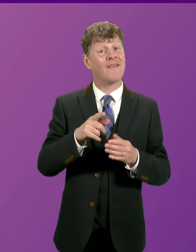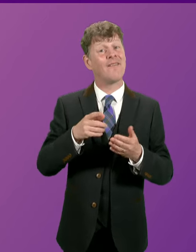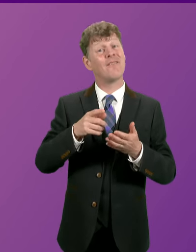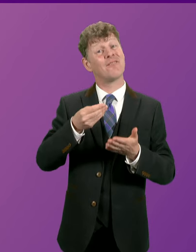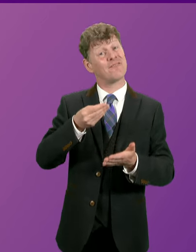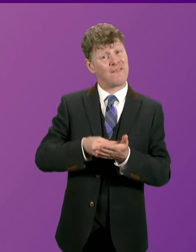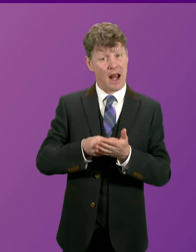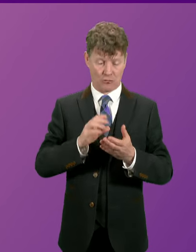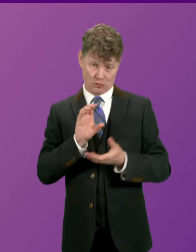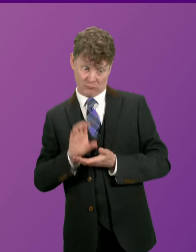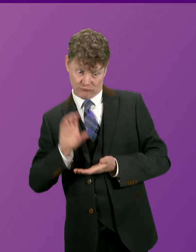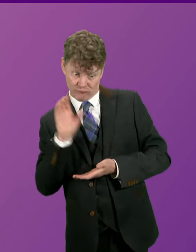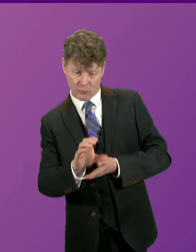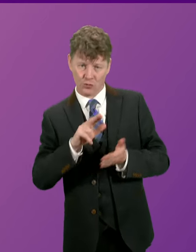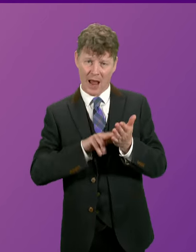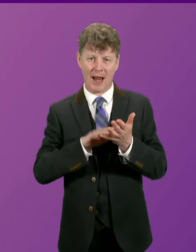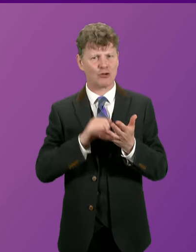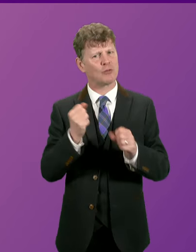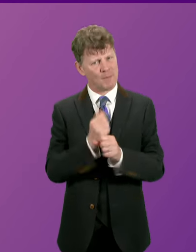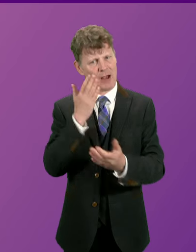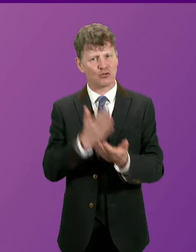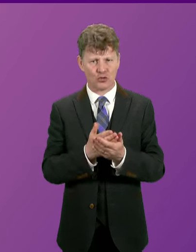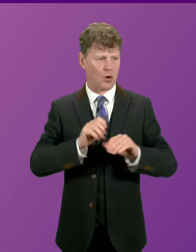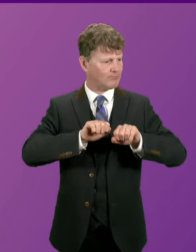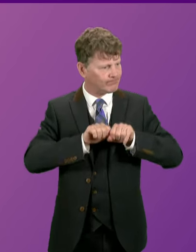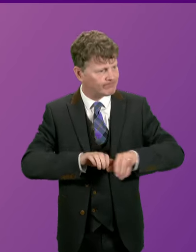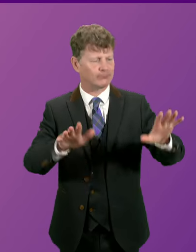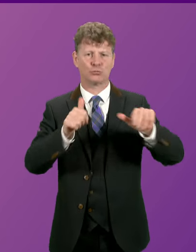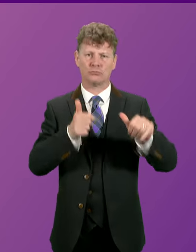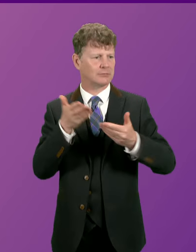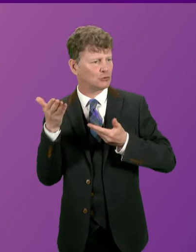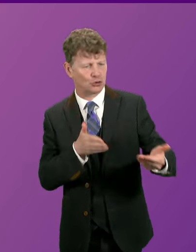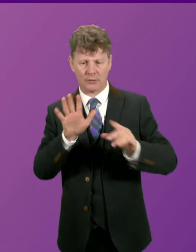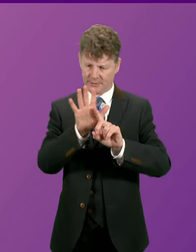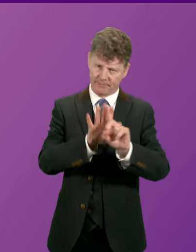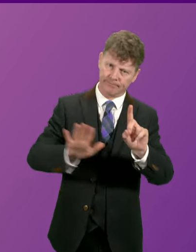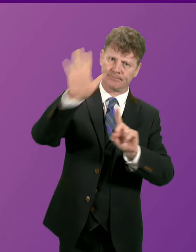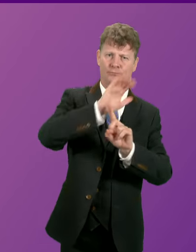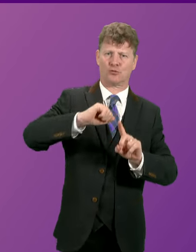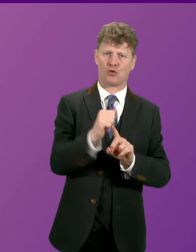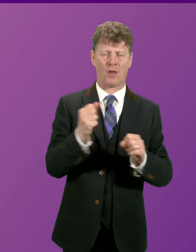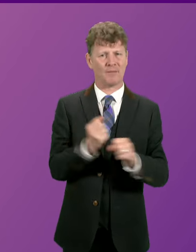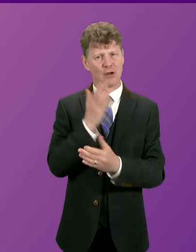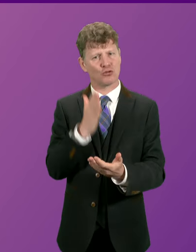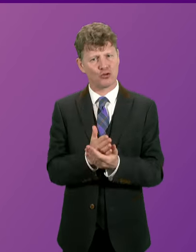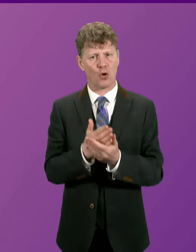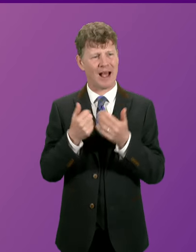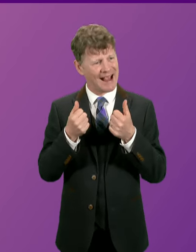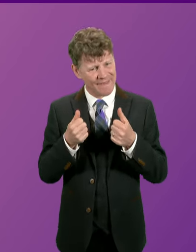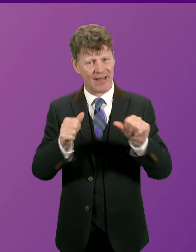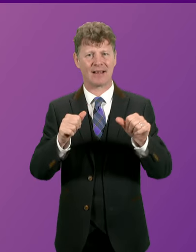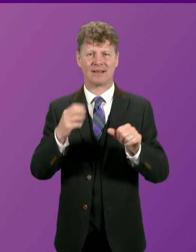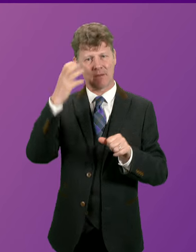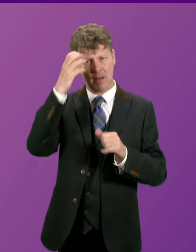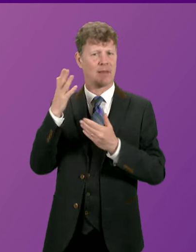the National Health Service to make sure that the resources are deployed effectively around the country to ensure we have effective public